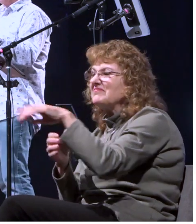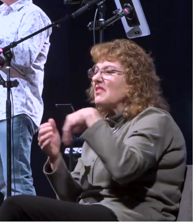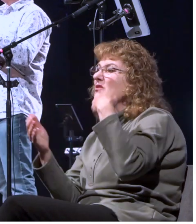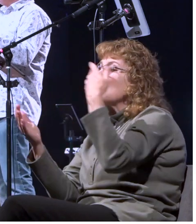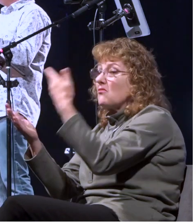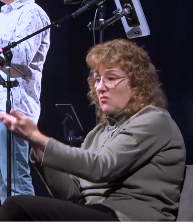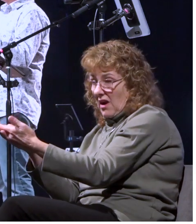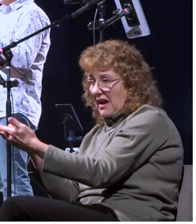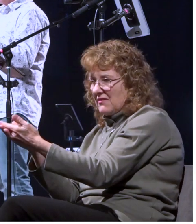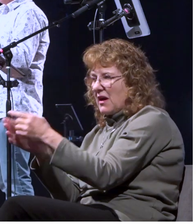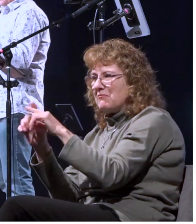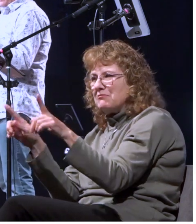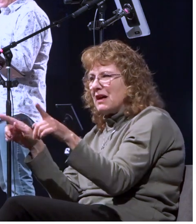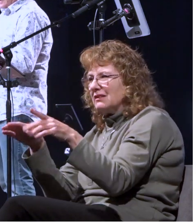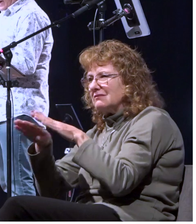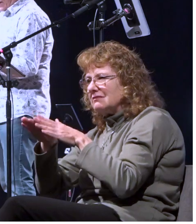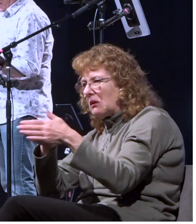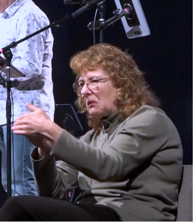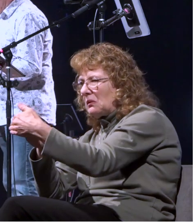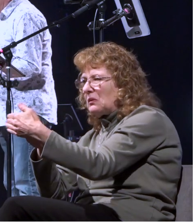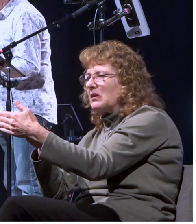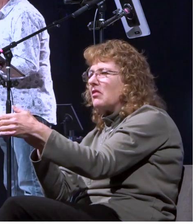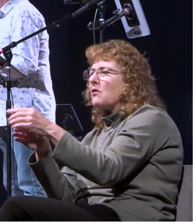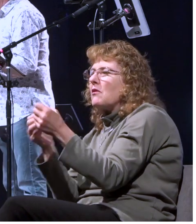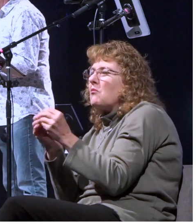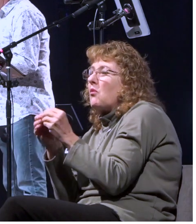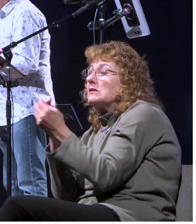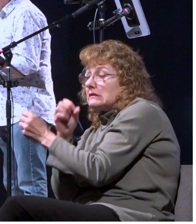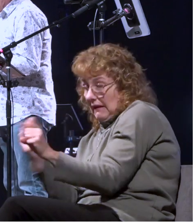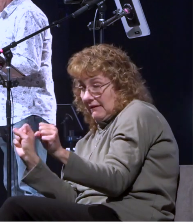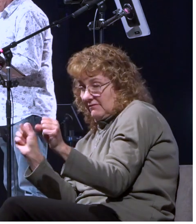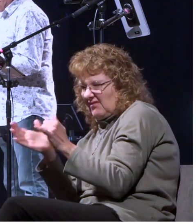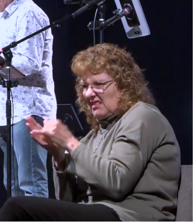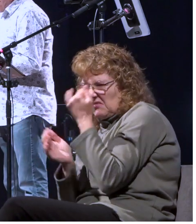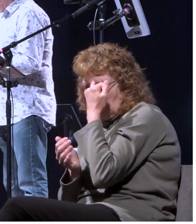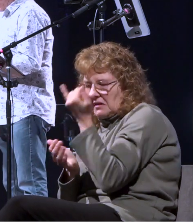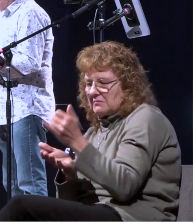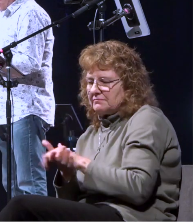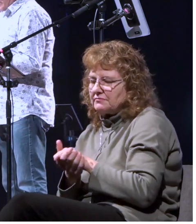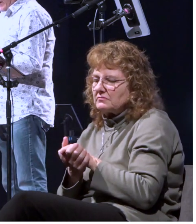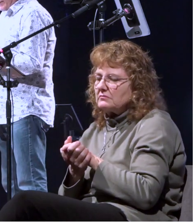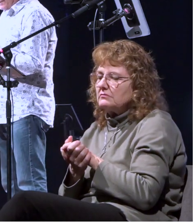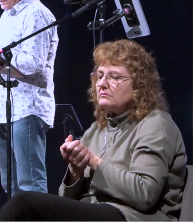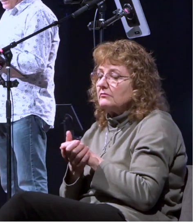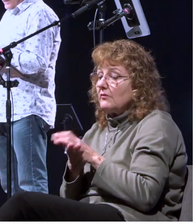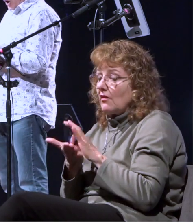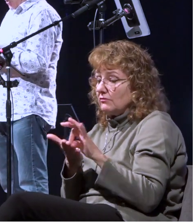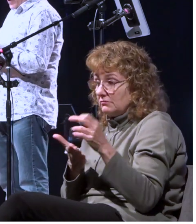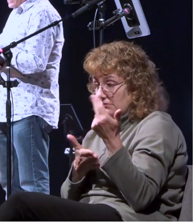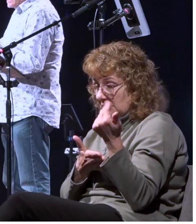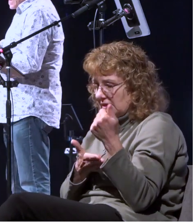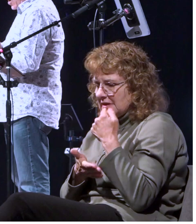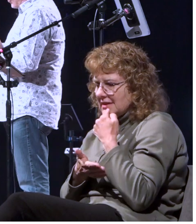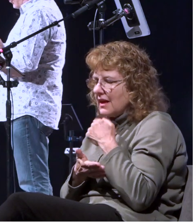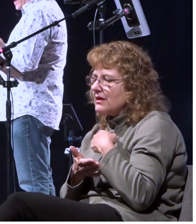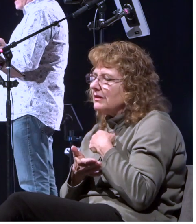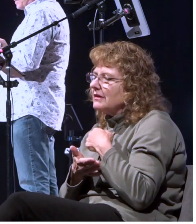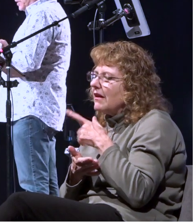harbor weren't as exposed to the weather that's the idea um verse 13 when the south wind